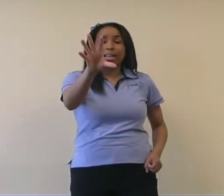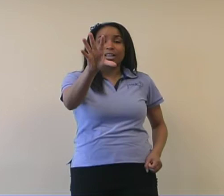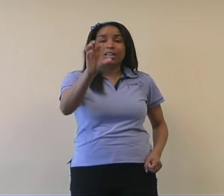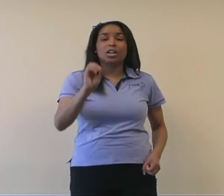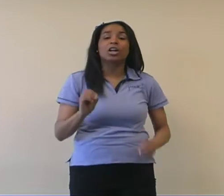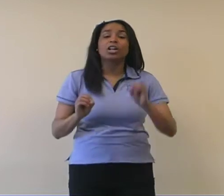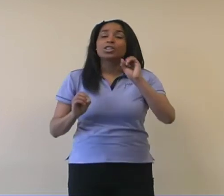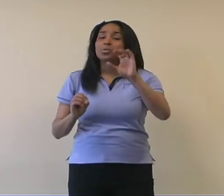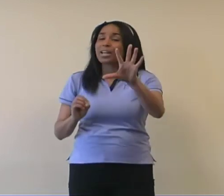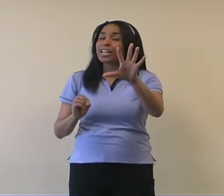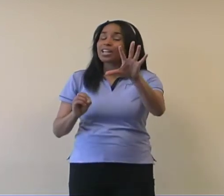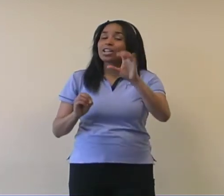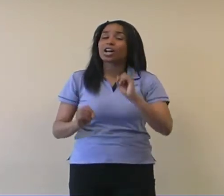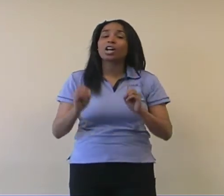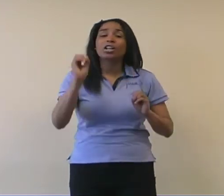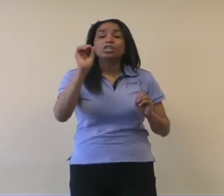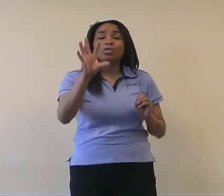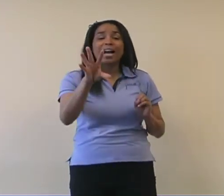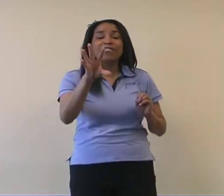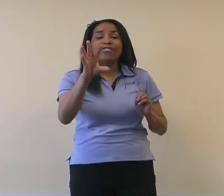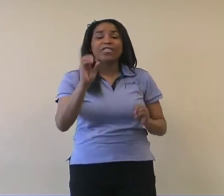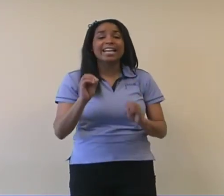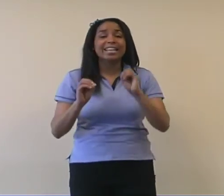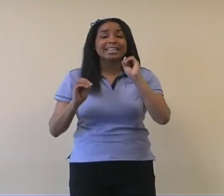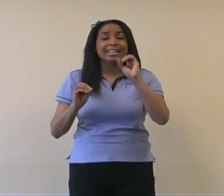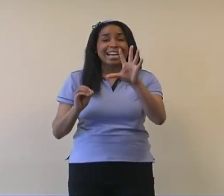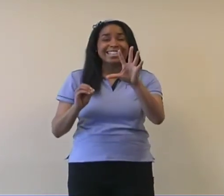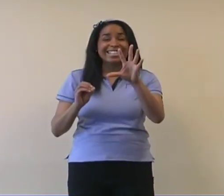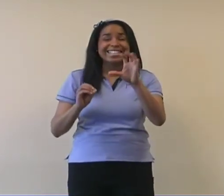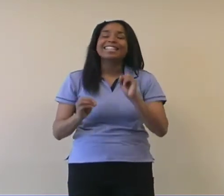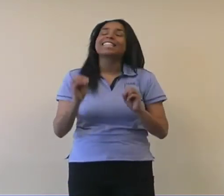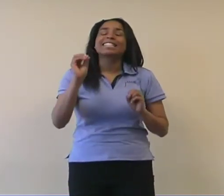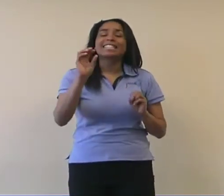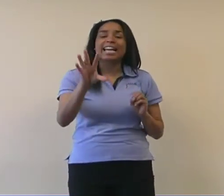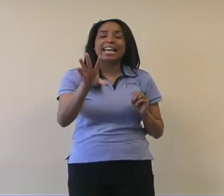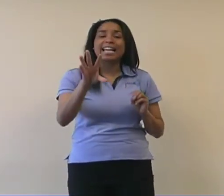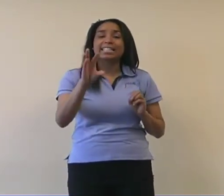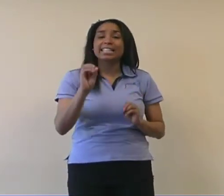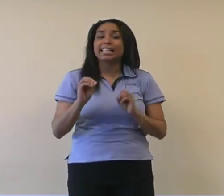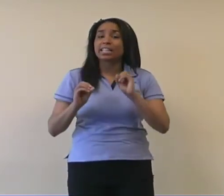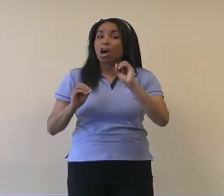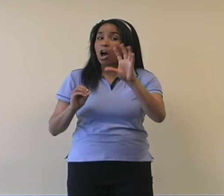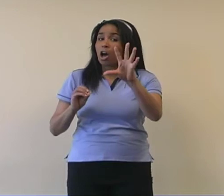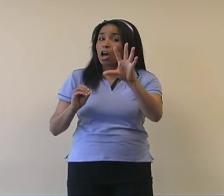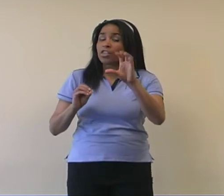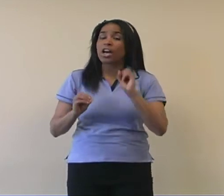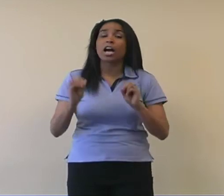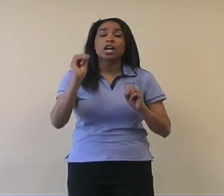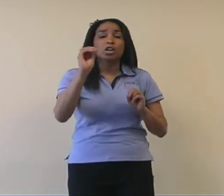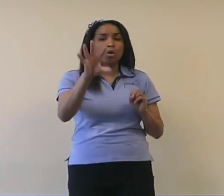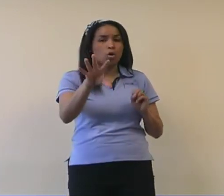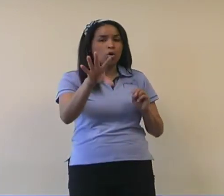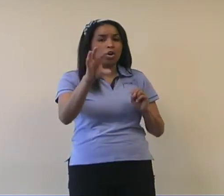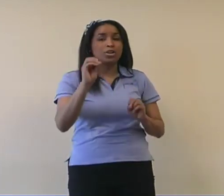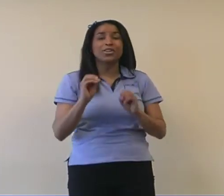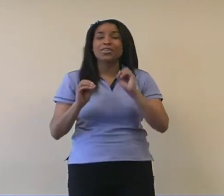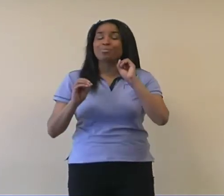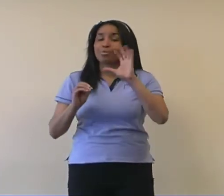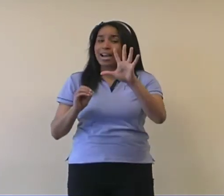Twinkle, twinkle, traffic light, standing on the corner right,